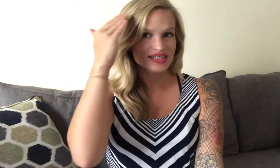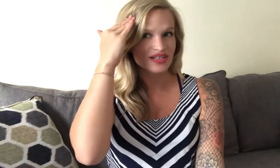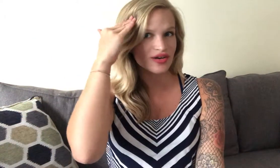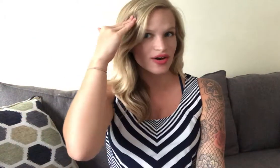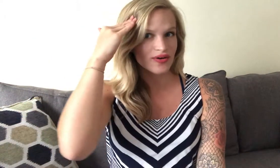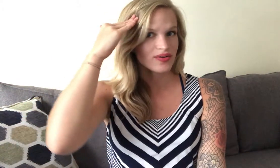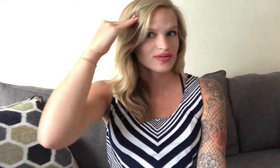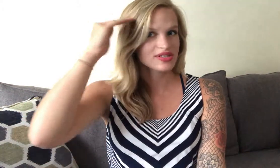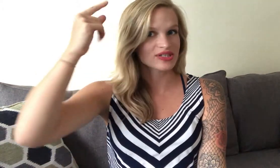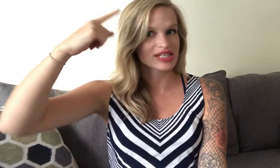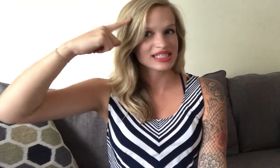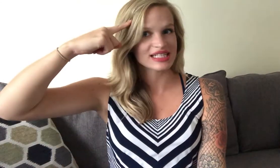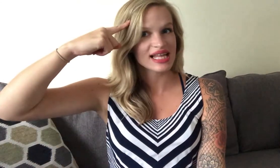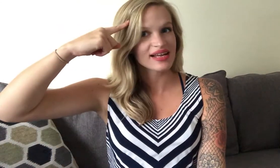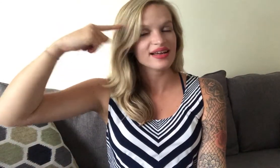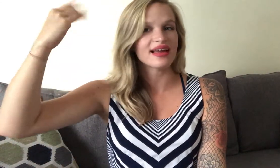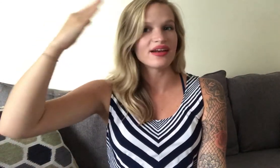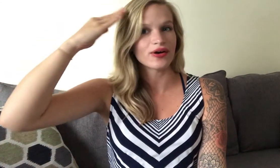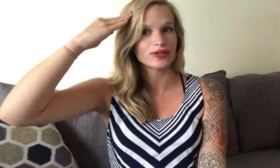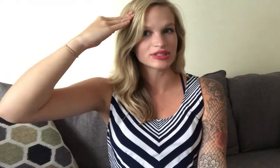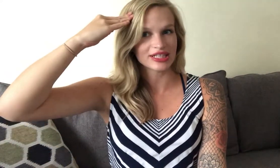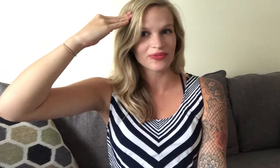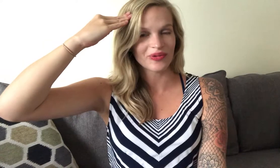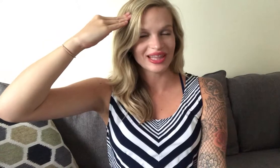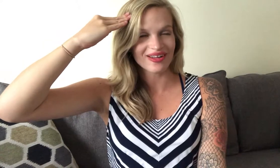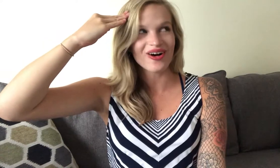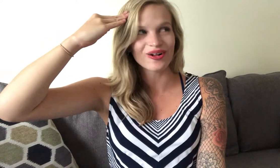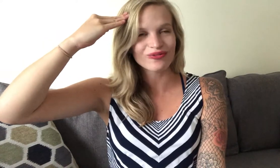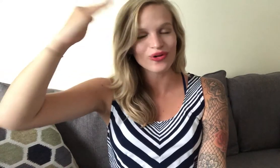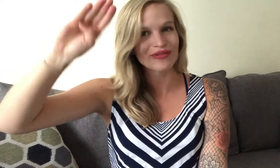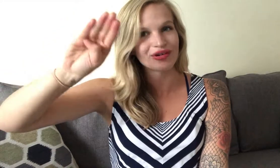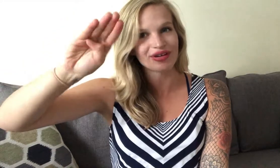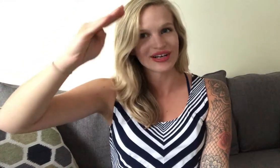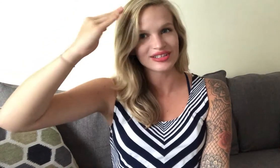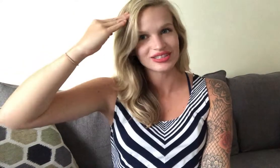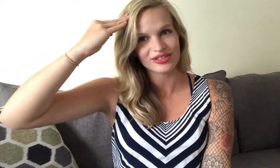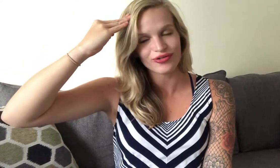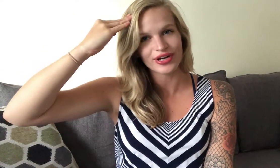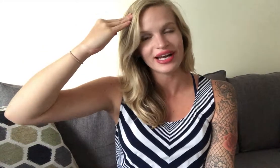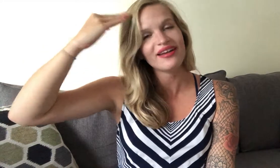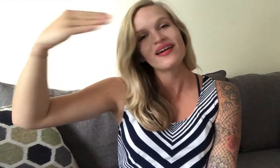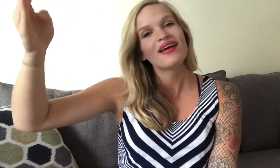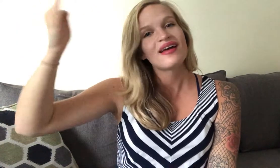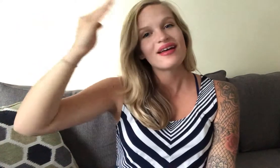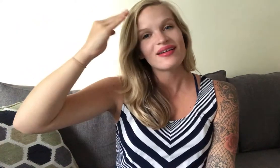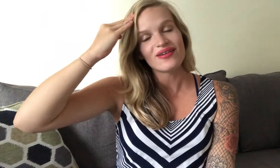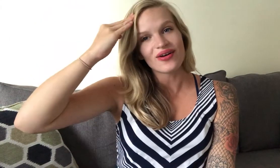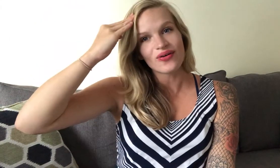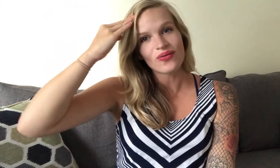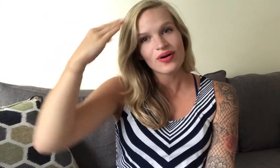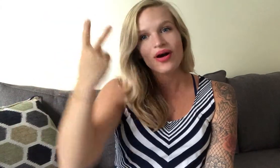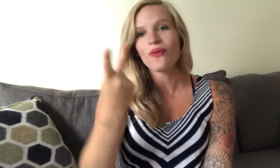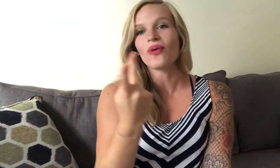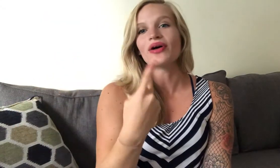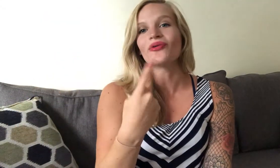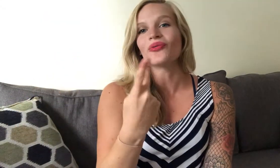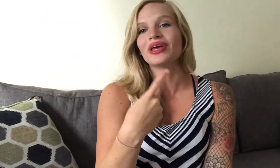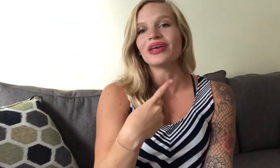to know so this is think and knows with all four of your fingers to your forehead know what we